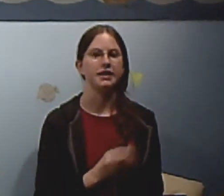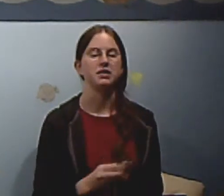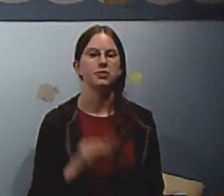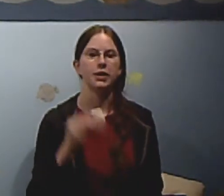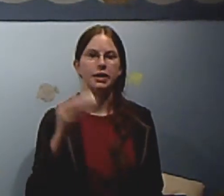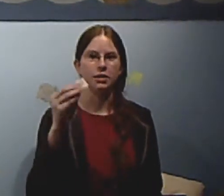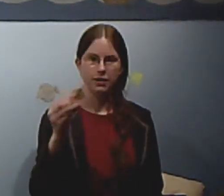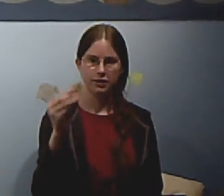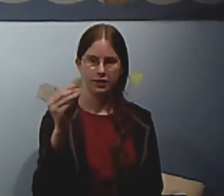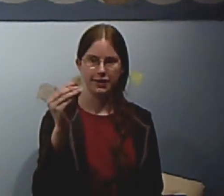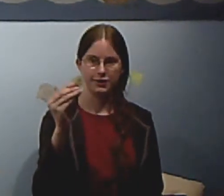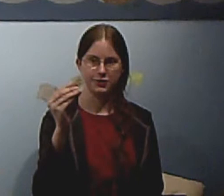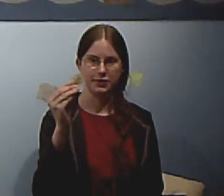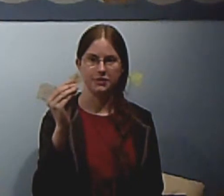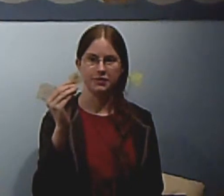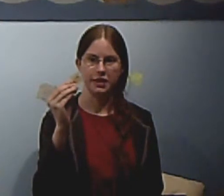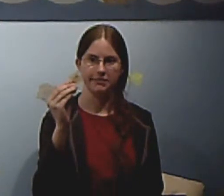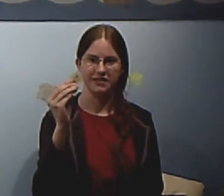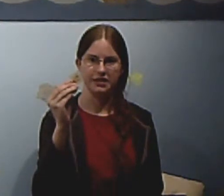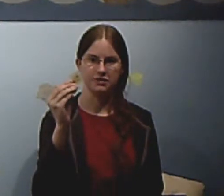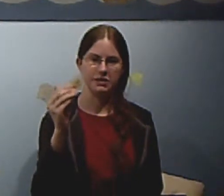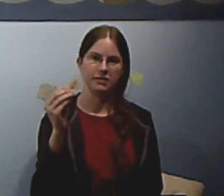I can play Ocarina of Time, finally.